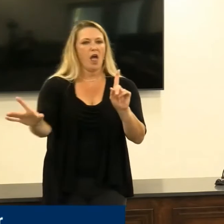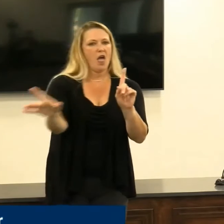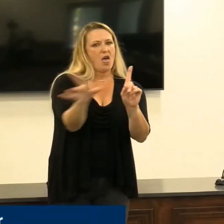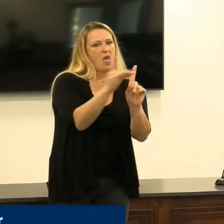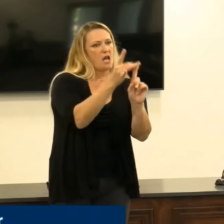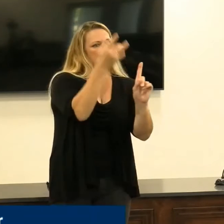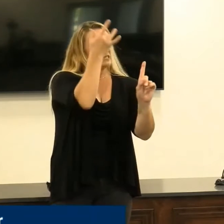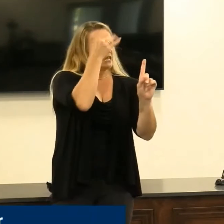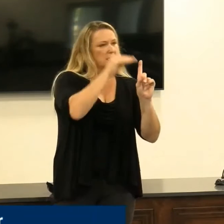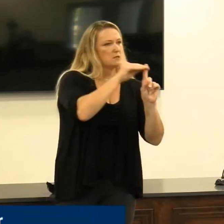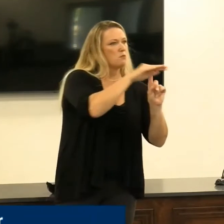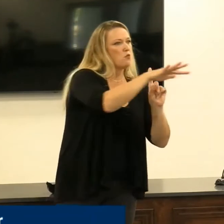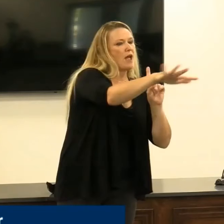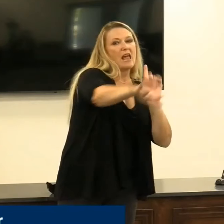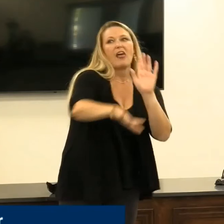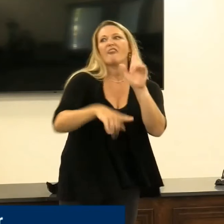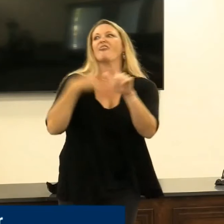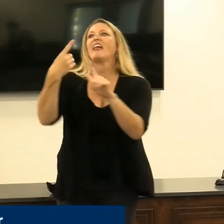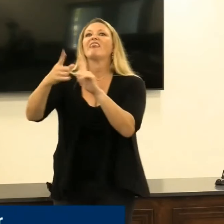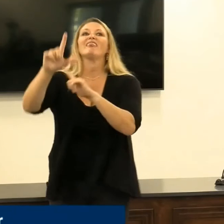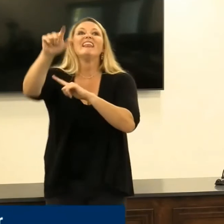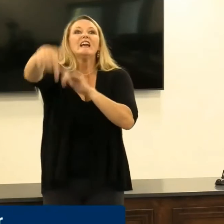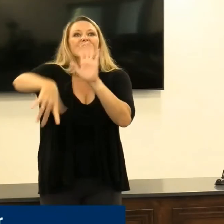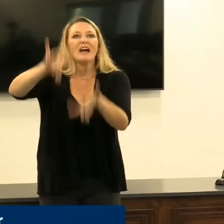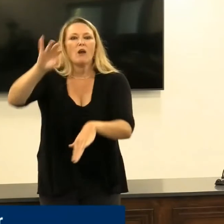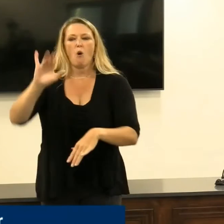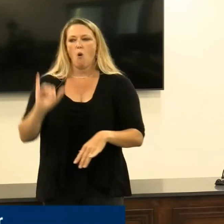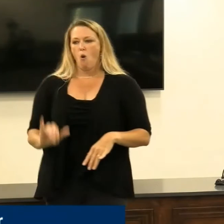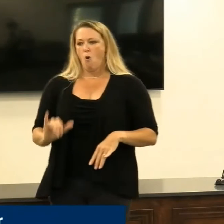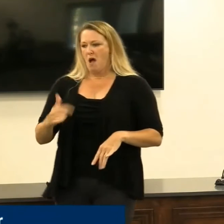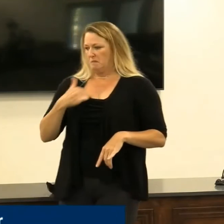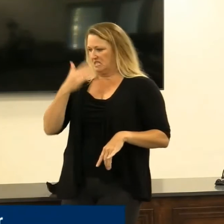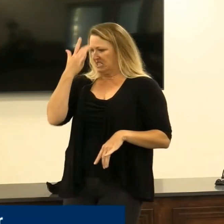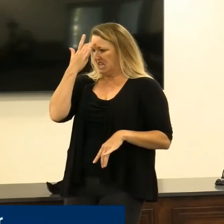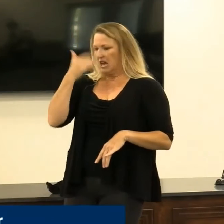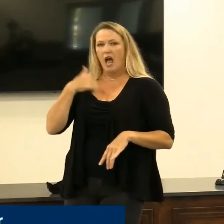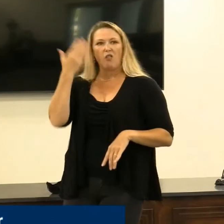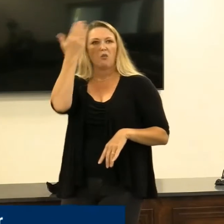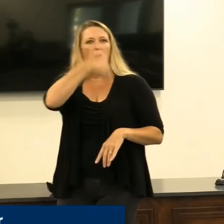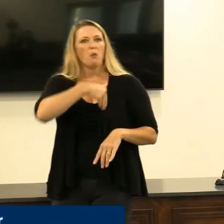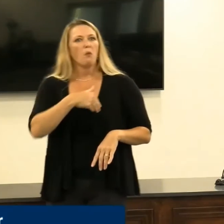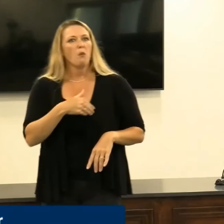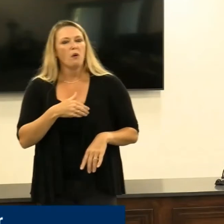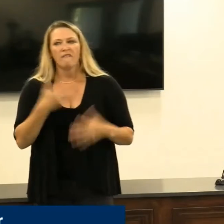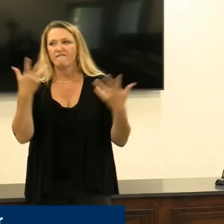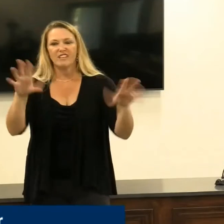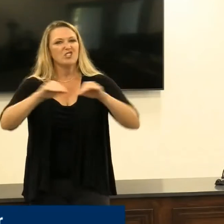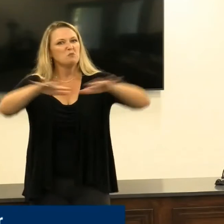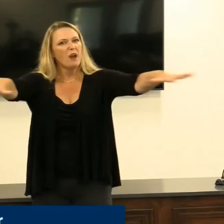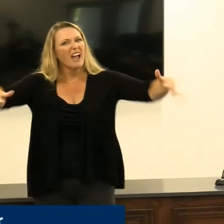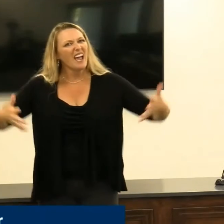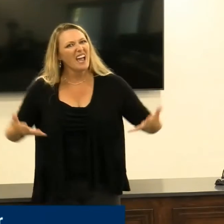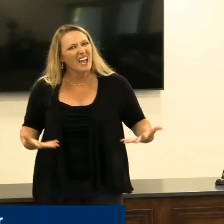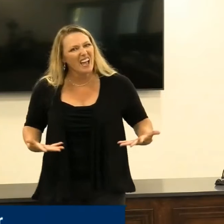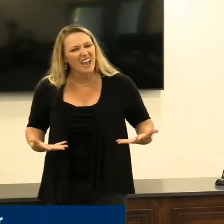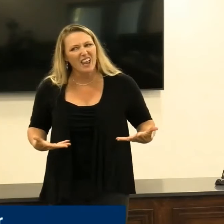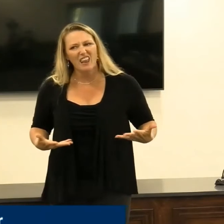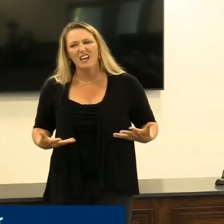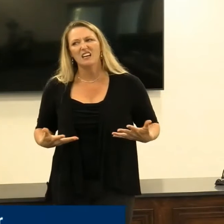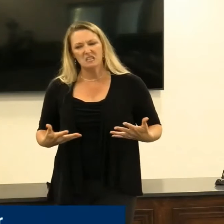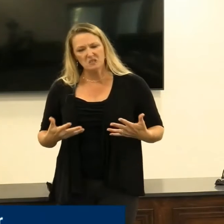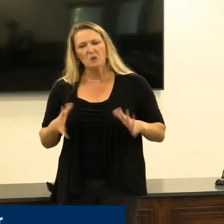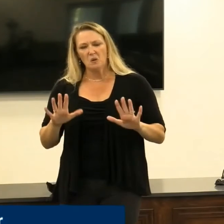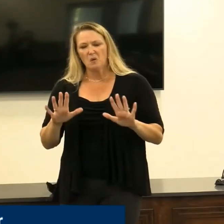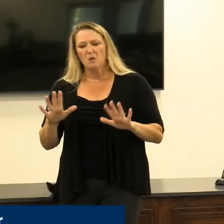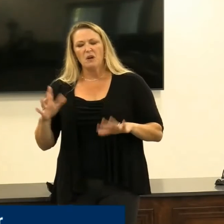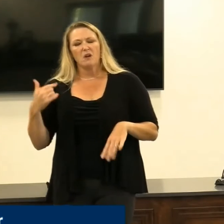And we know that getting tested is important as well. All of these services are available, and most importantly, we know that